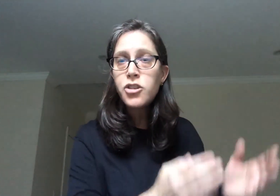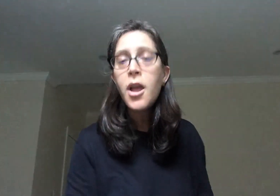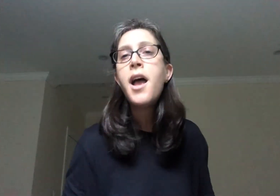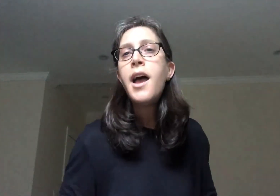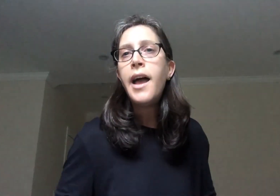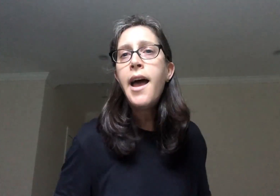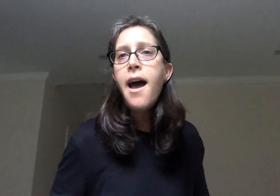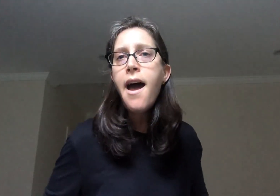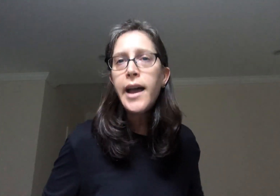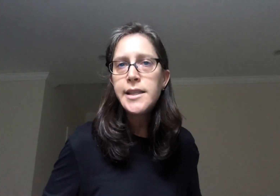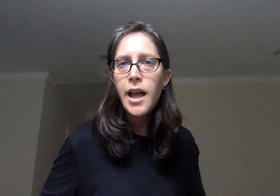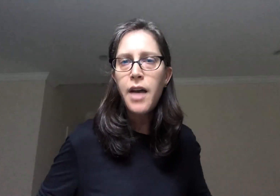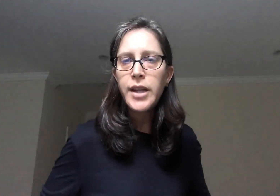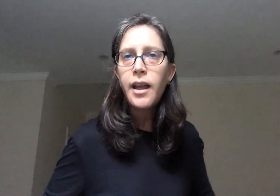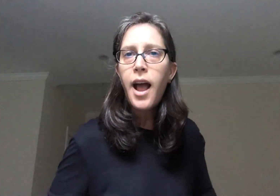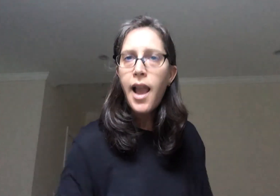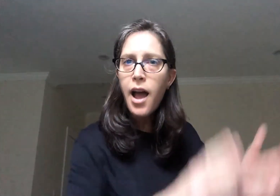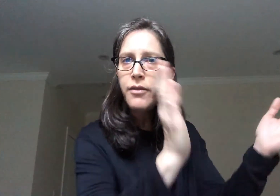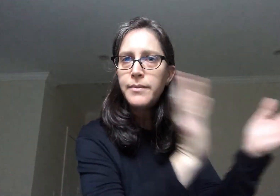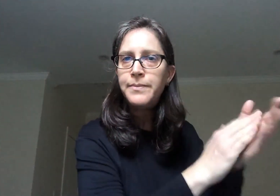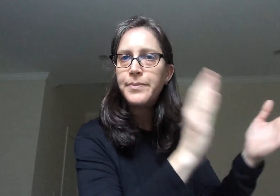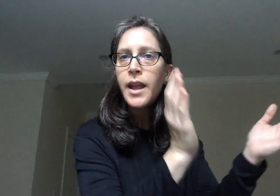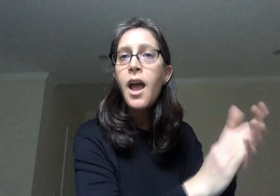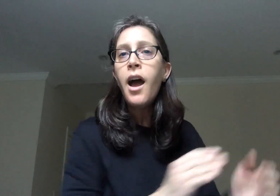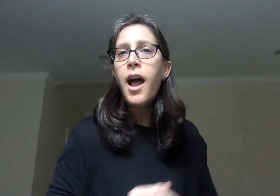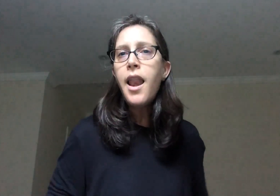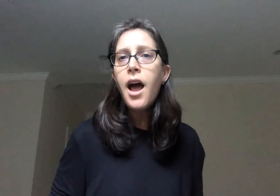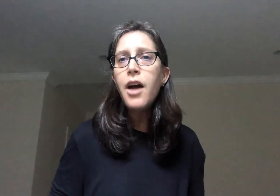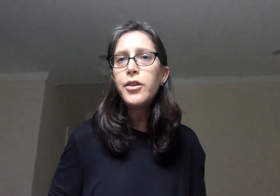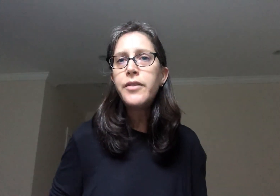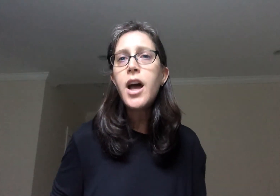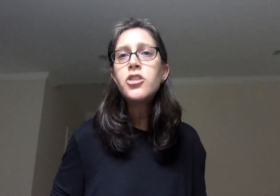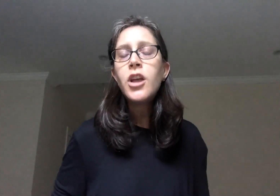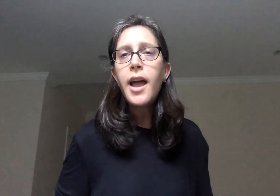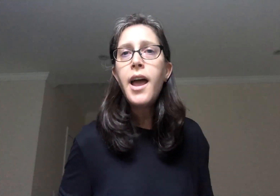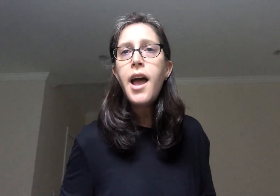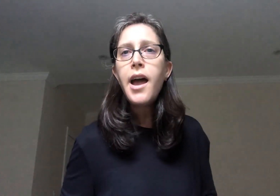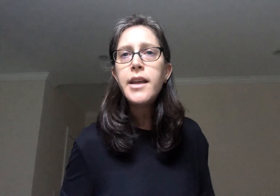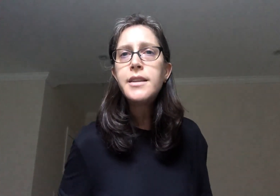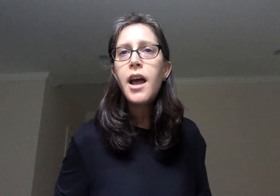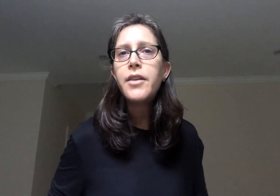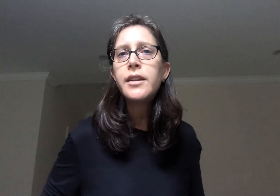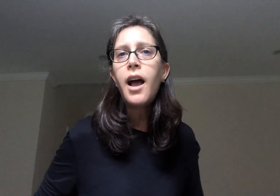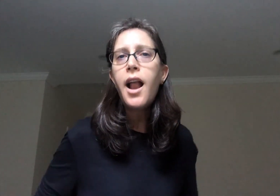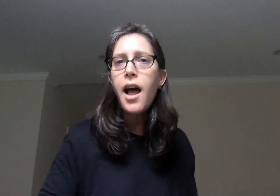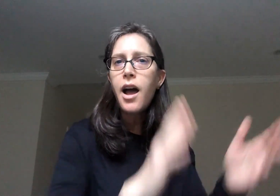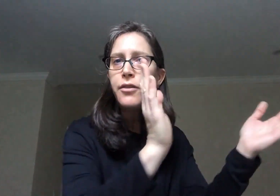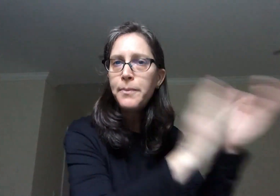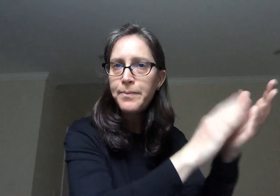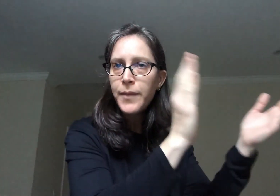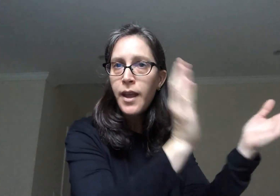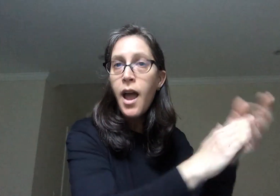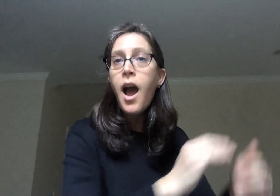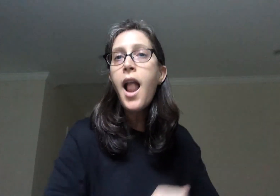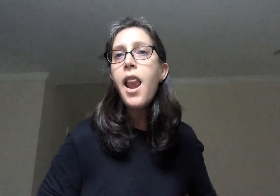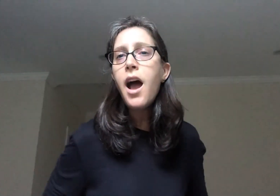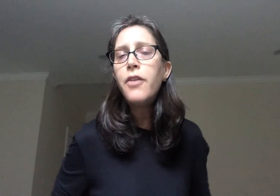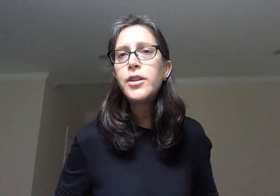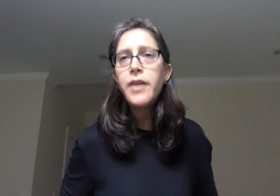So now I'm going